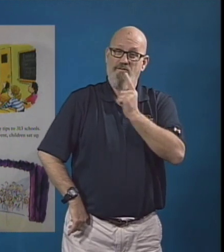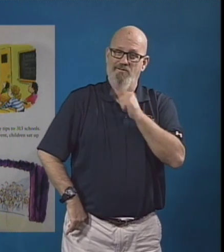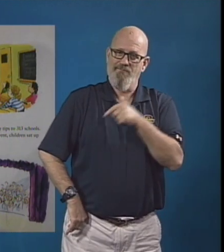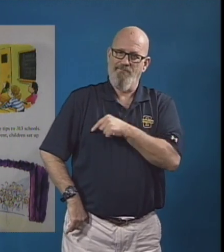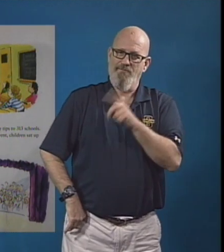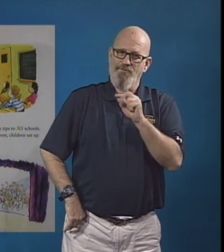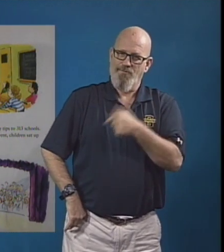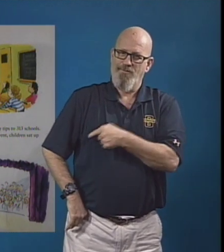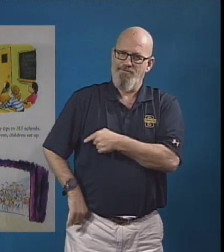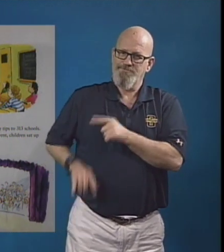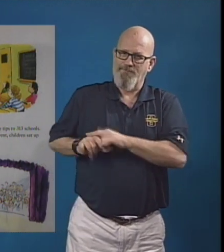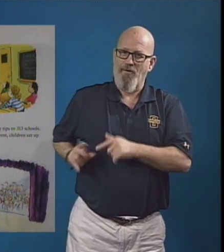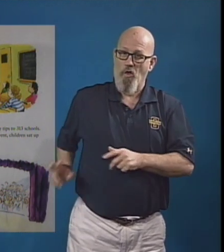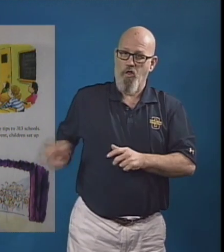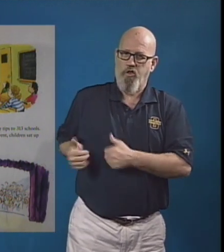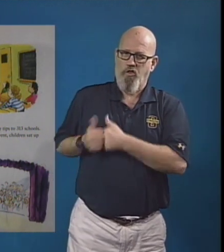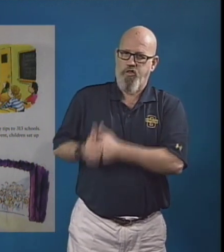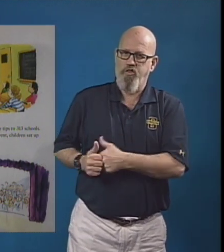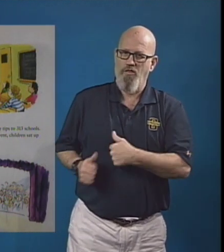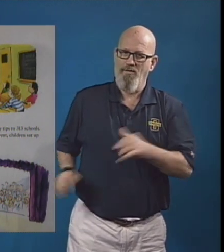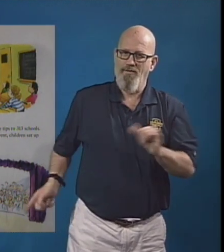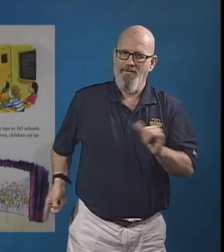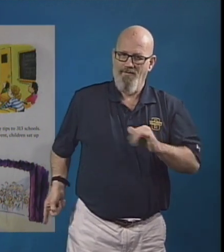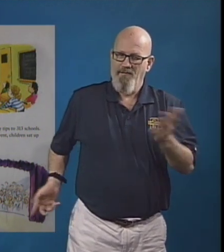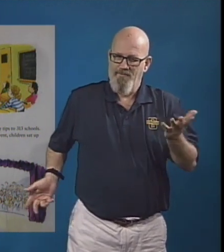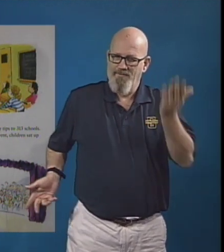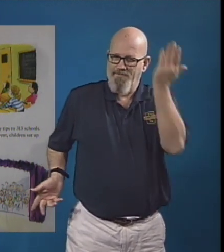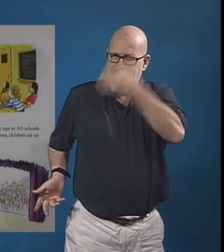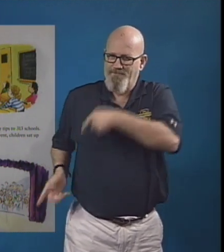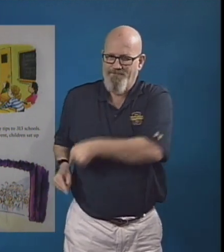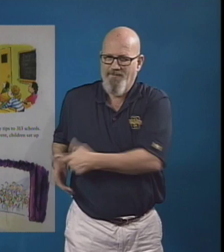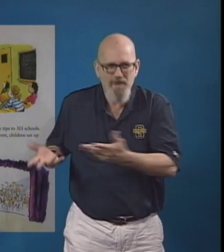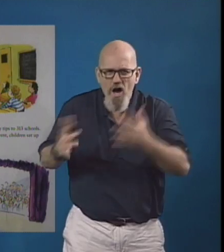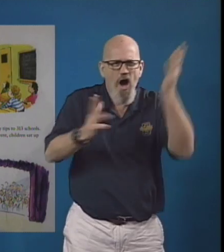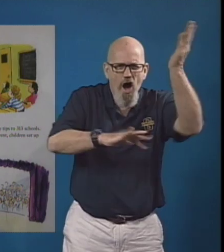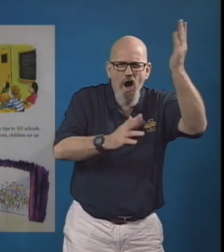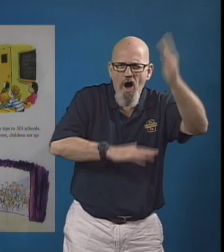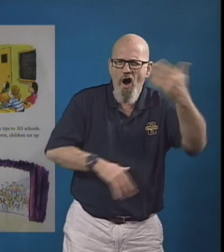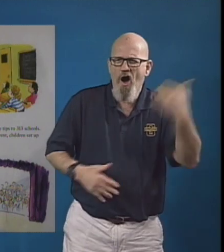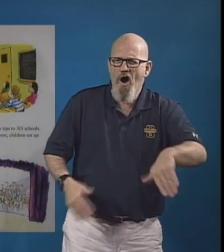children sat up and listened. Look at that dog. He doesn't even know.